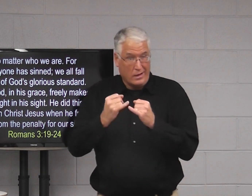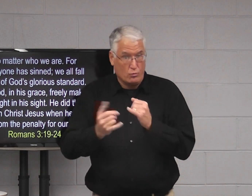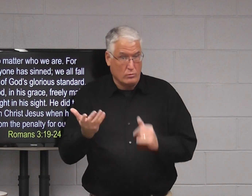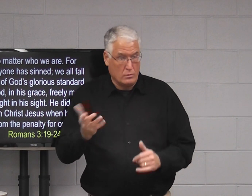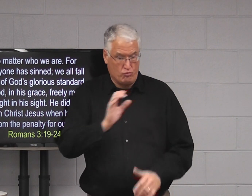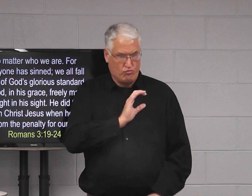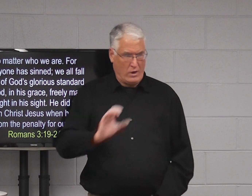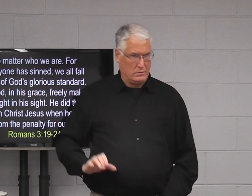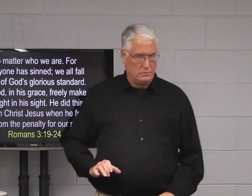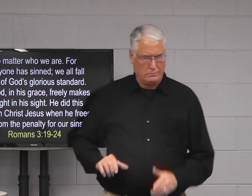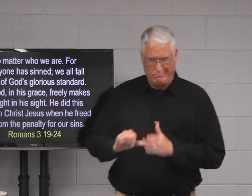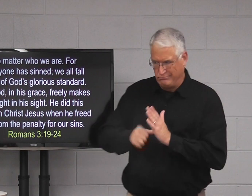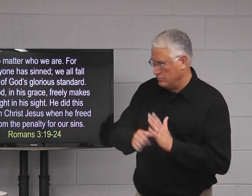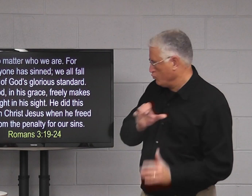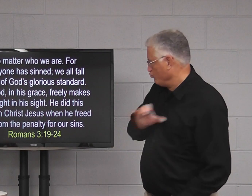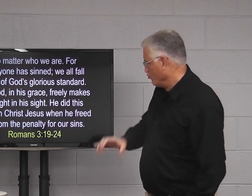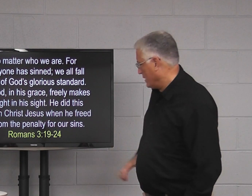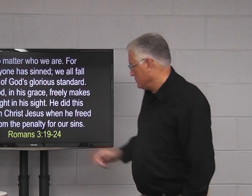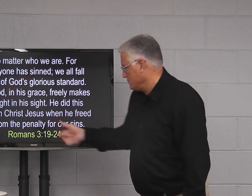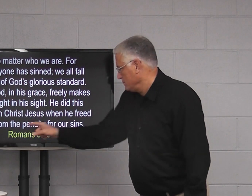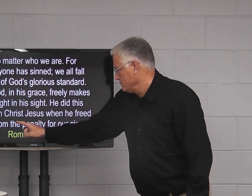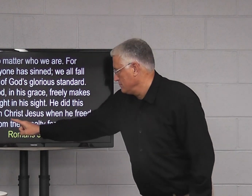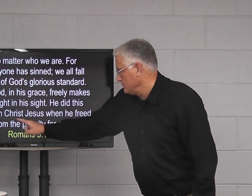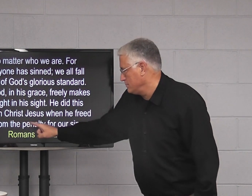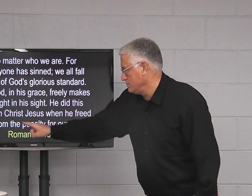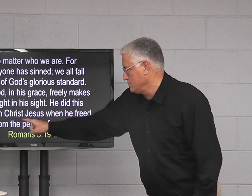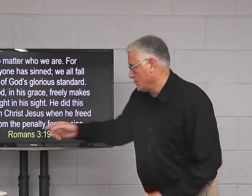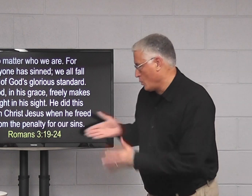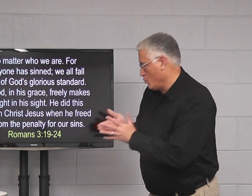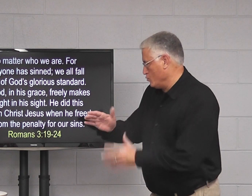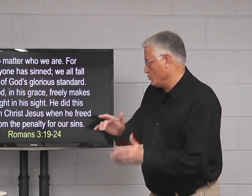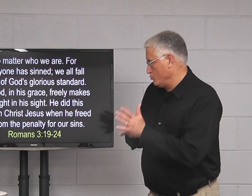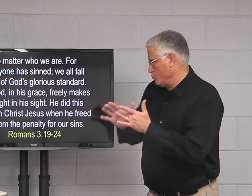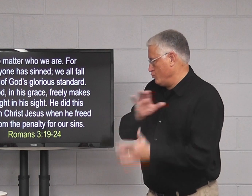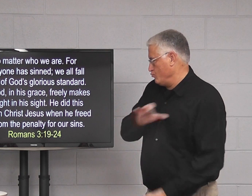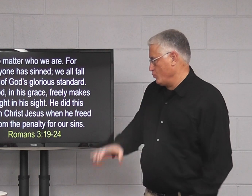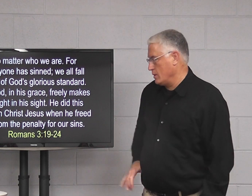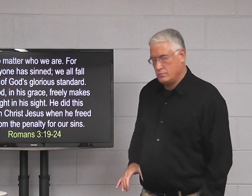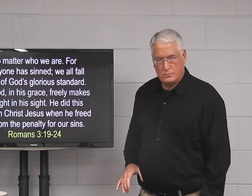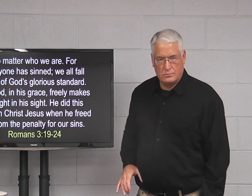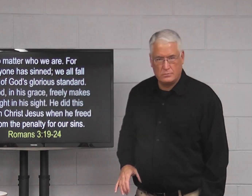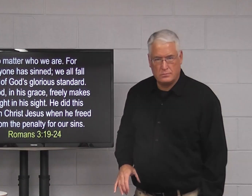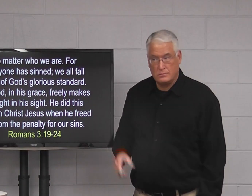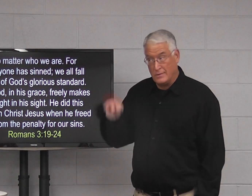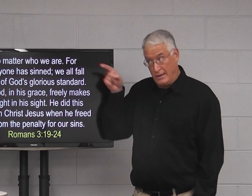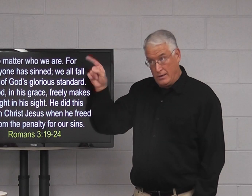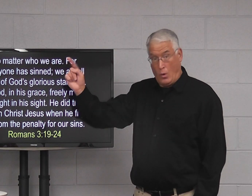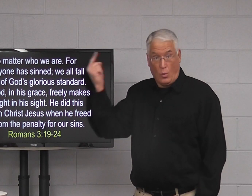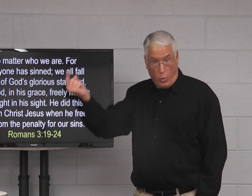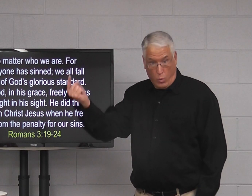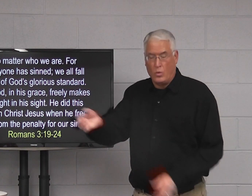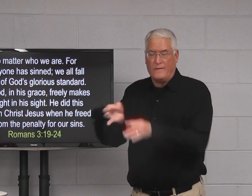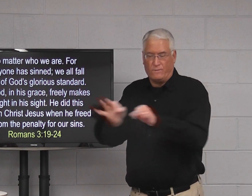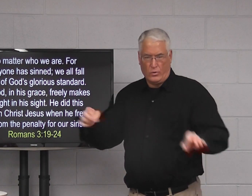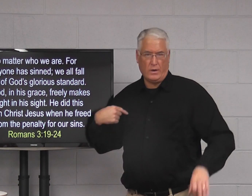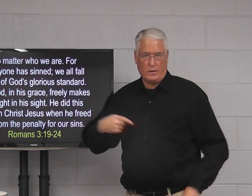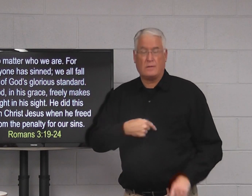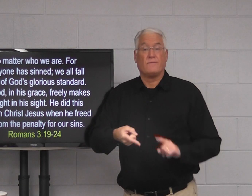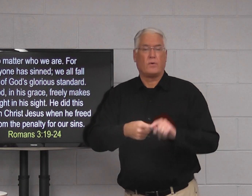So the life it says Christ. It emphasizes through Jesus Christ. He is the only one